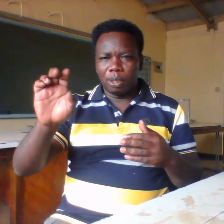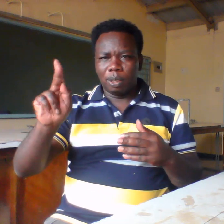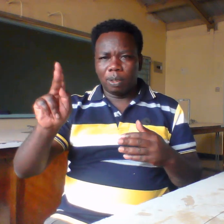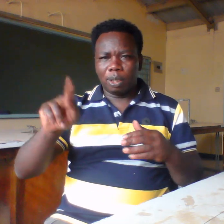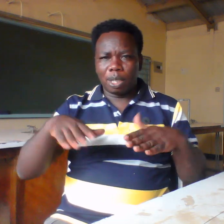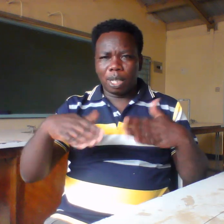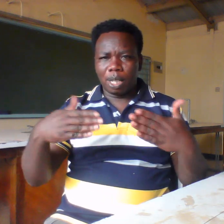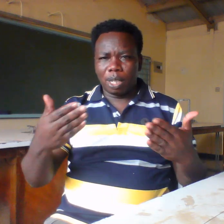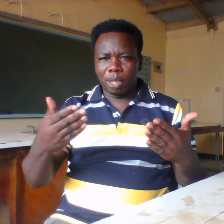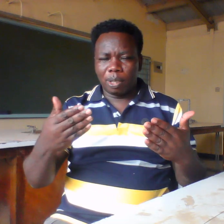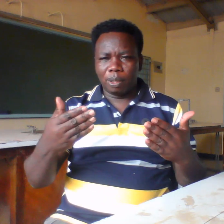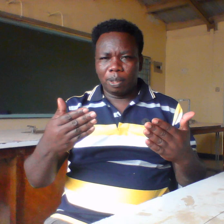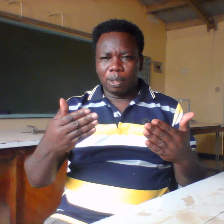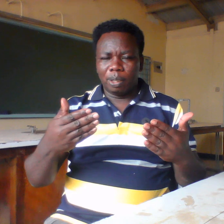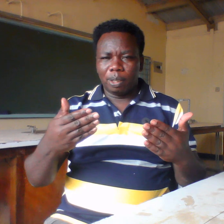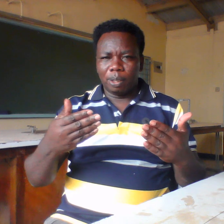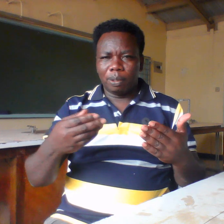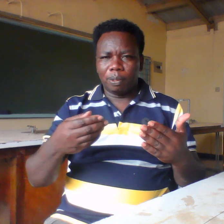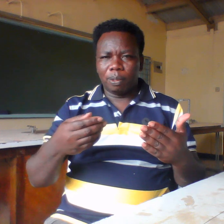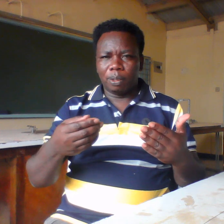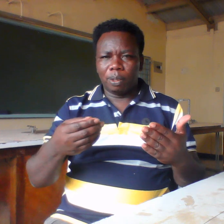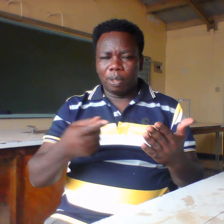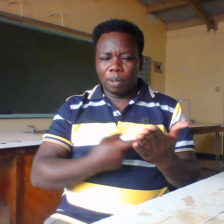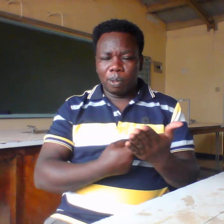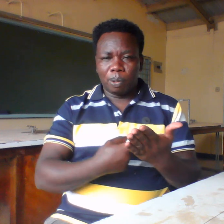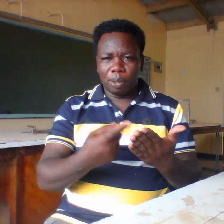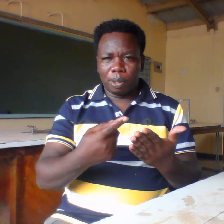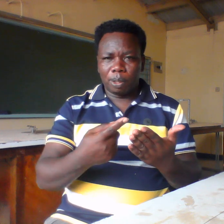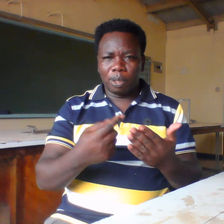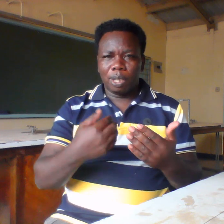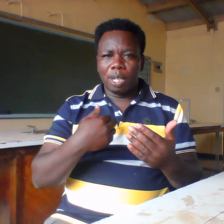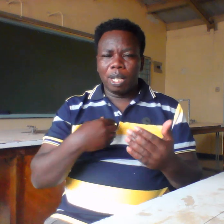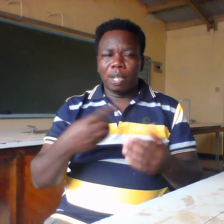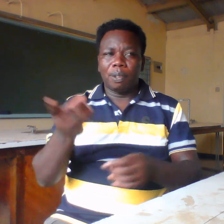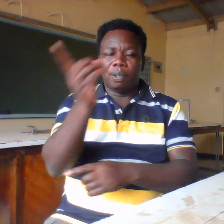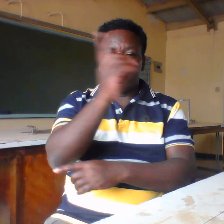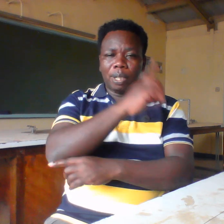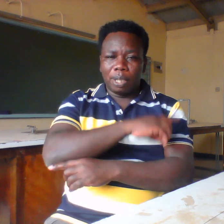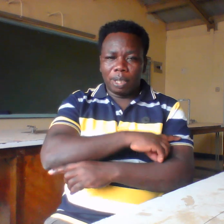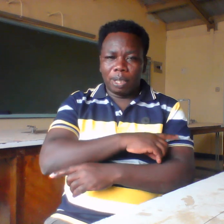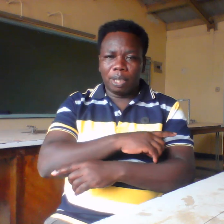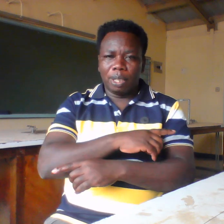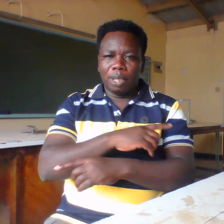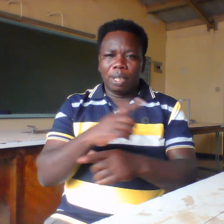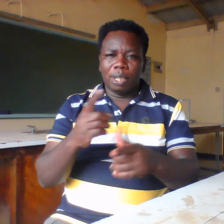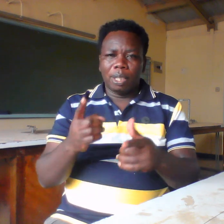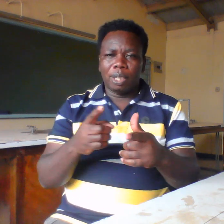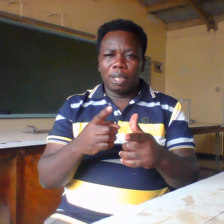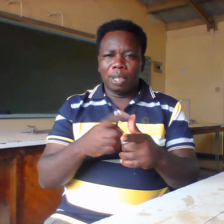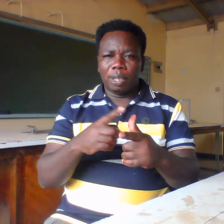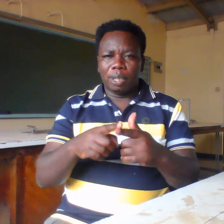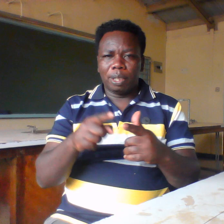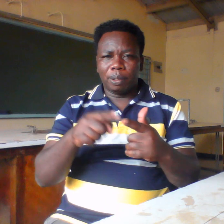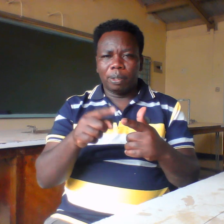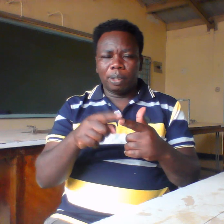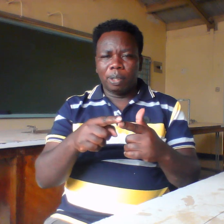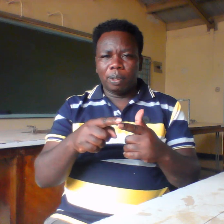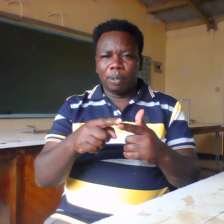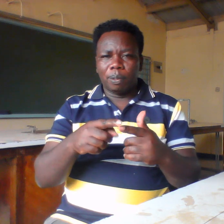day and we have week you are going to start with monday just a